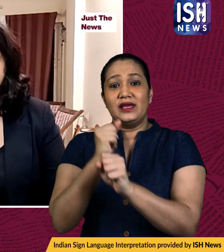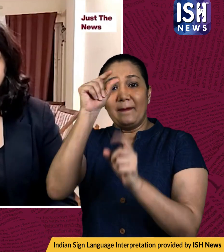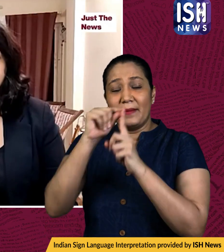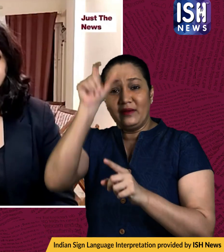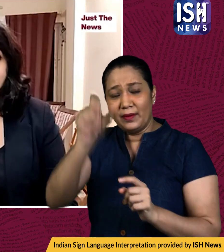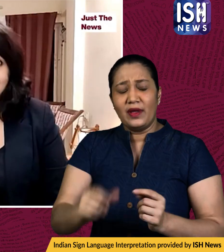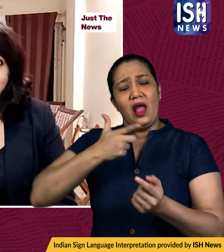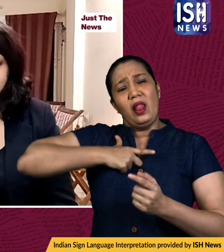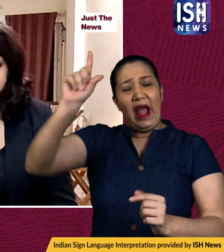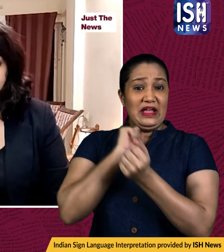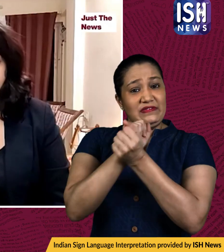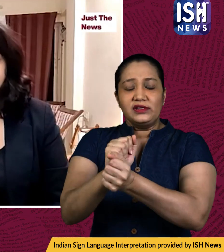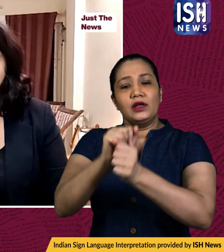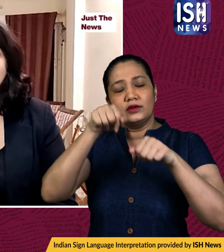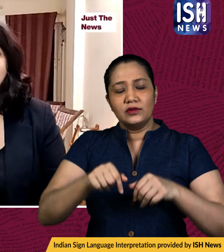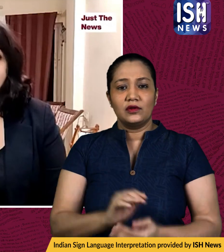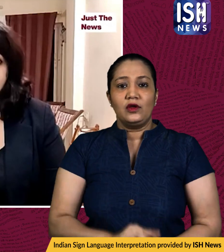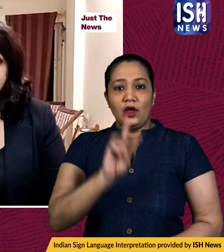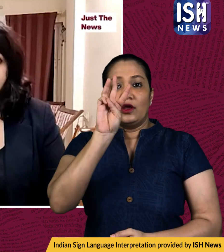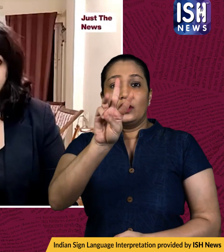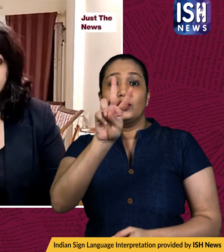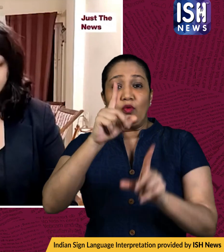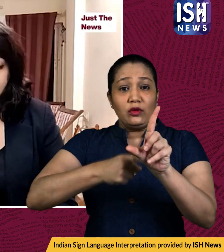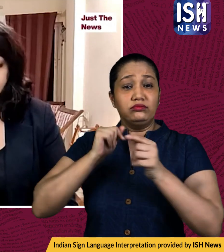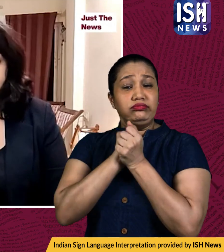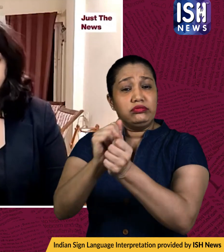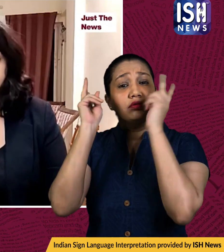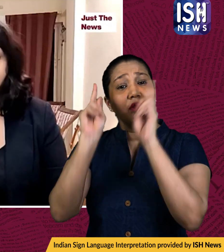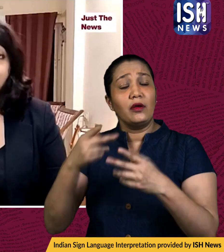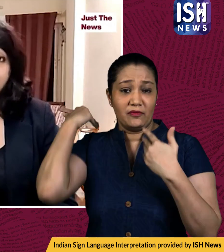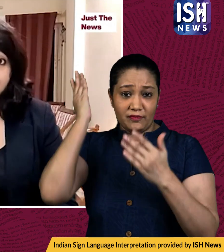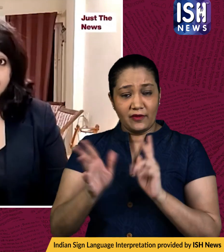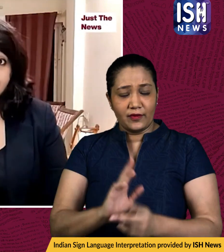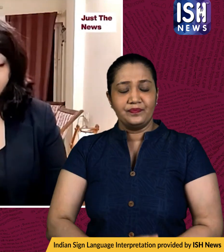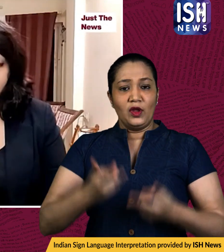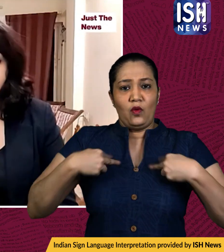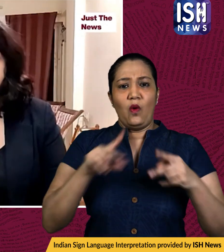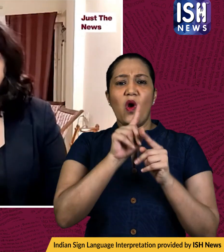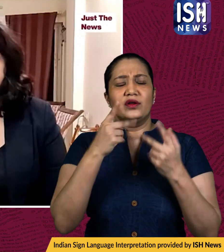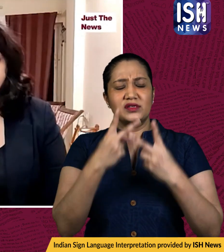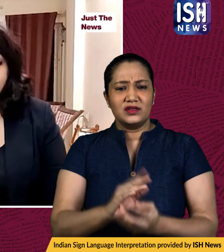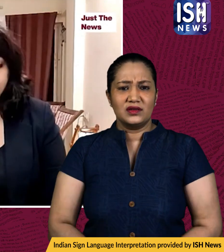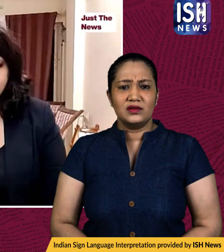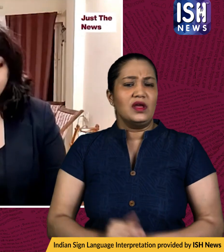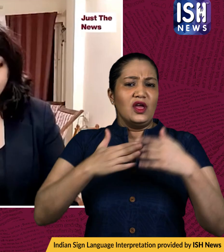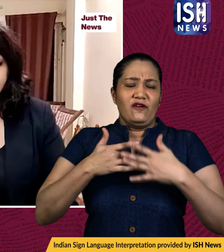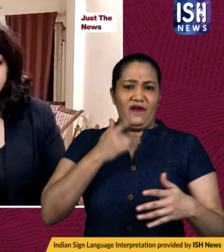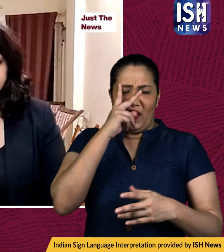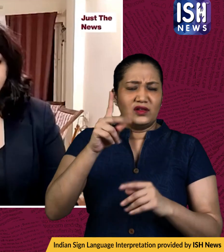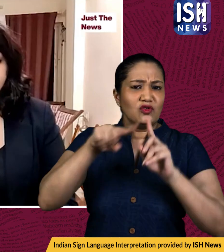sentenced to life imprisonment has spent 32 years in jail now the court order said and i quote there is no dispute regarding the fact